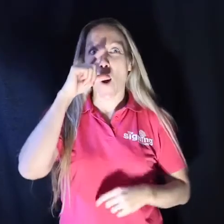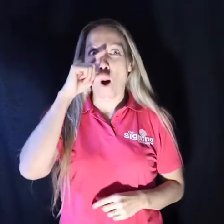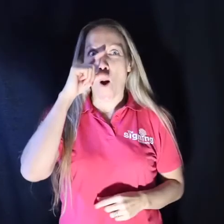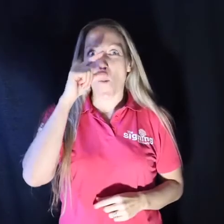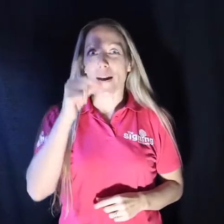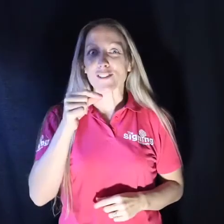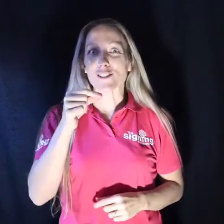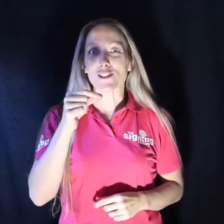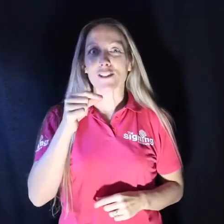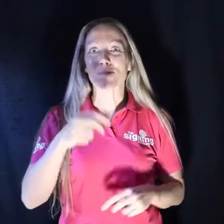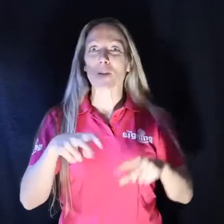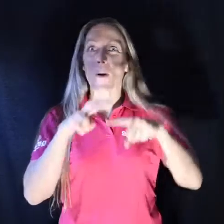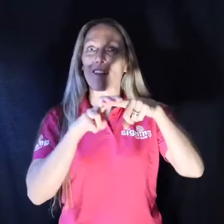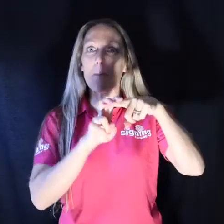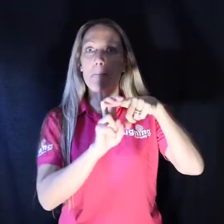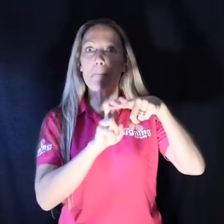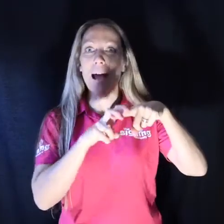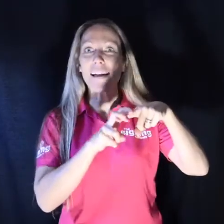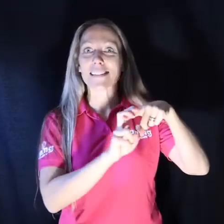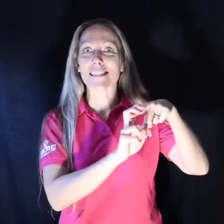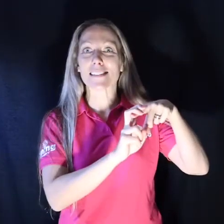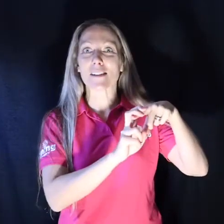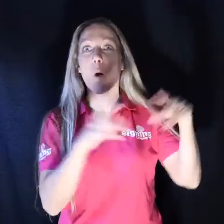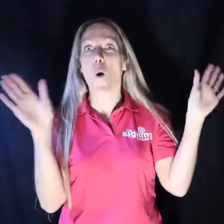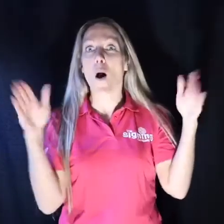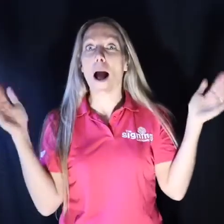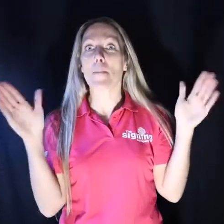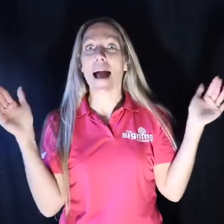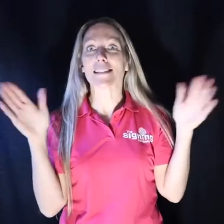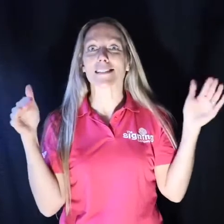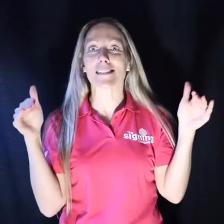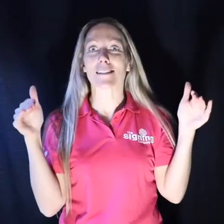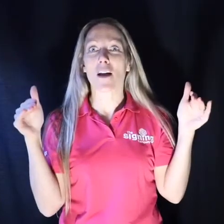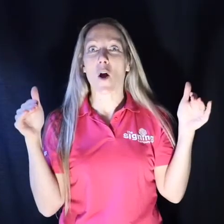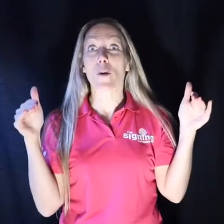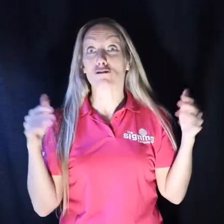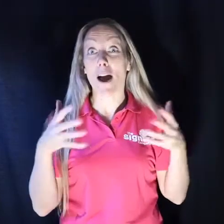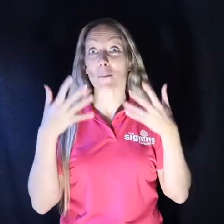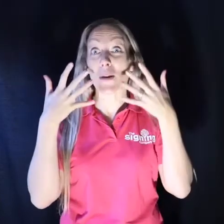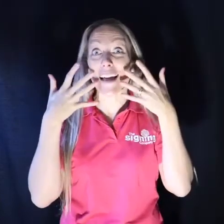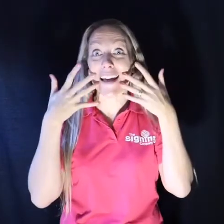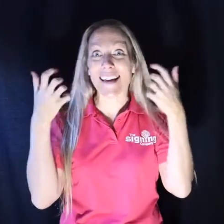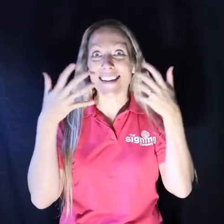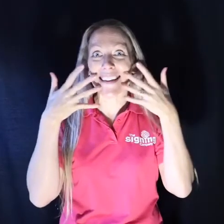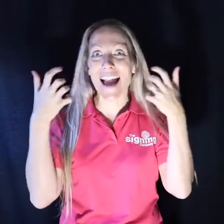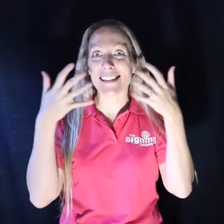Witch. We have a bat or a bat which rhymes with a cat.